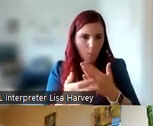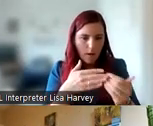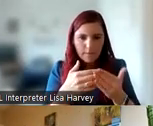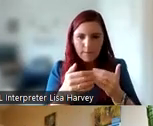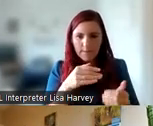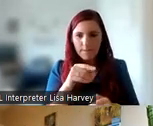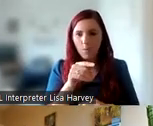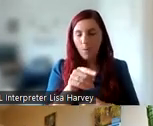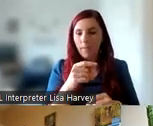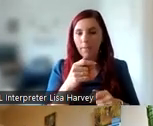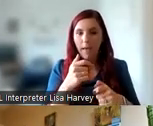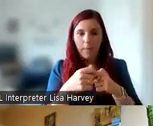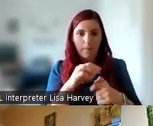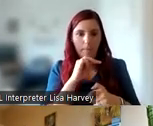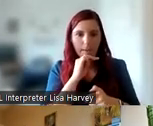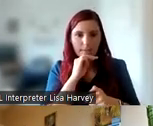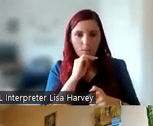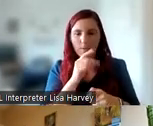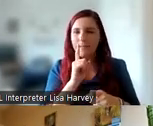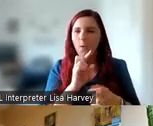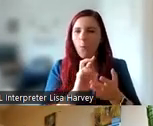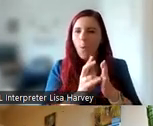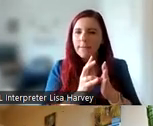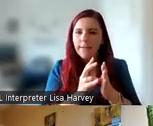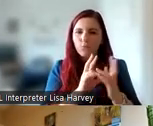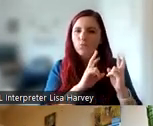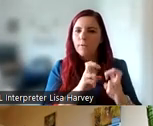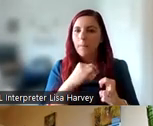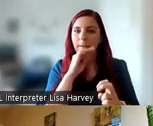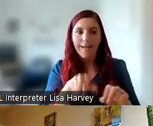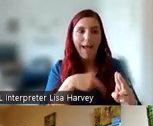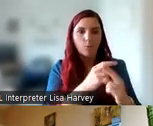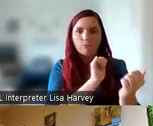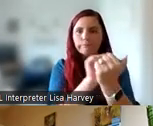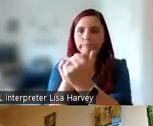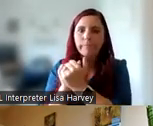research, which means talking to people. So going out and doing interviews and focus groups.